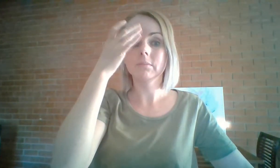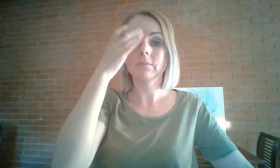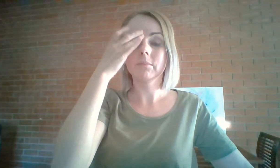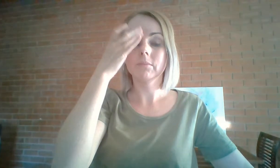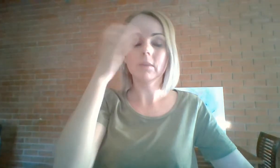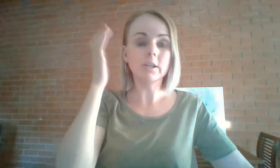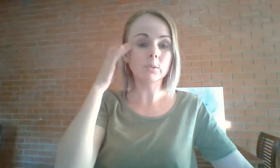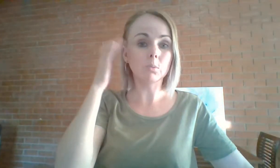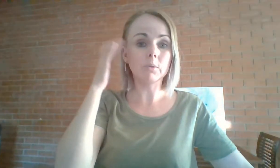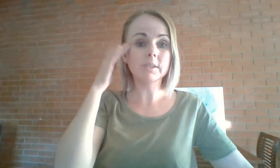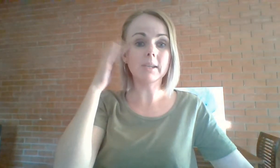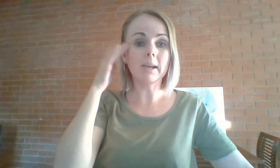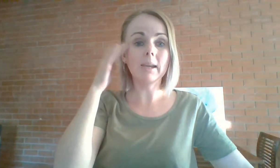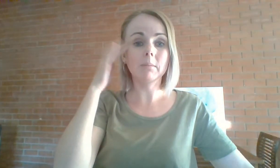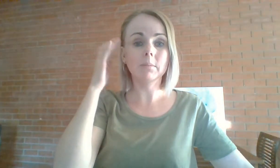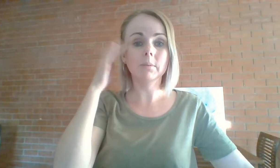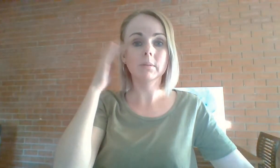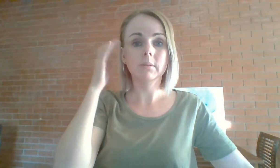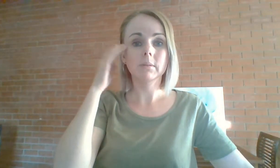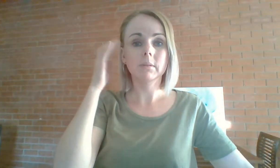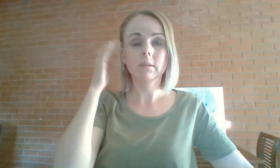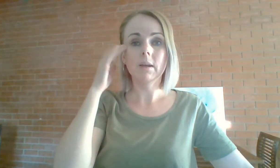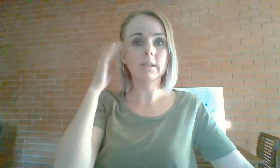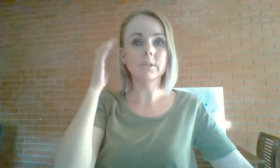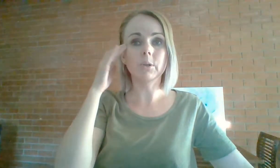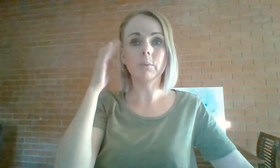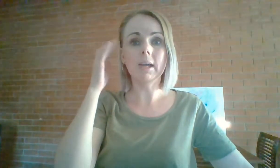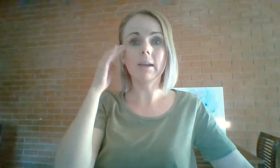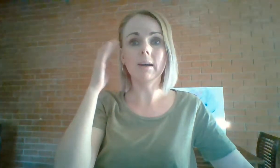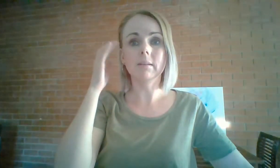I just want to escape and there's no way out.